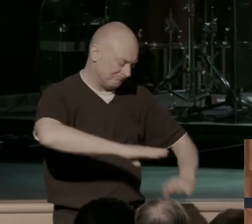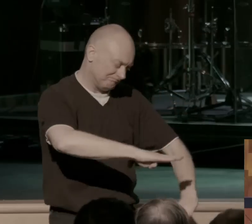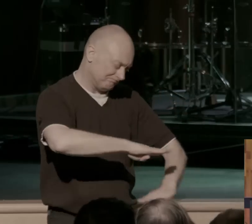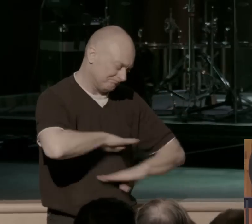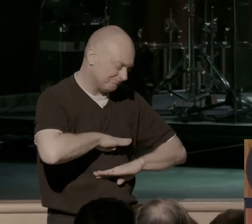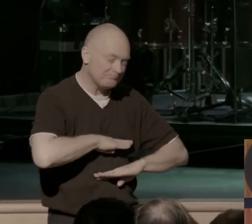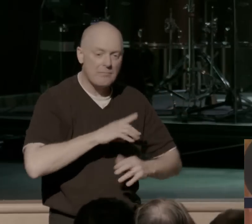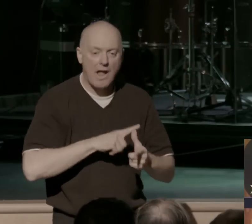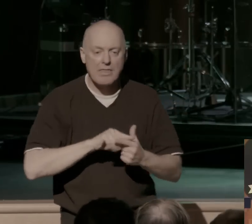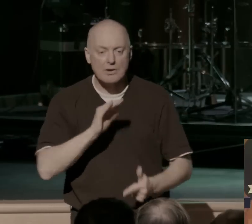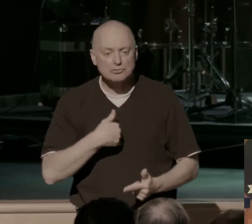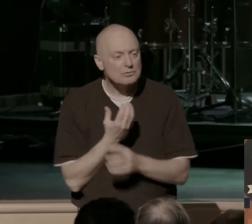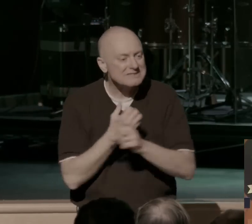happens. Why? Because of the blood of Christ.